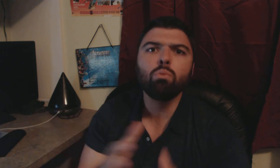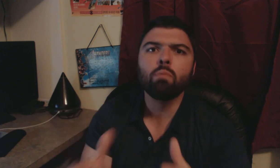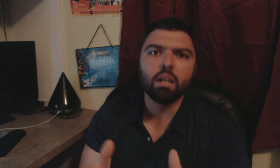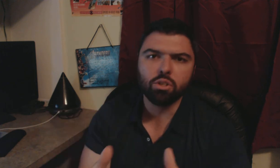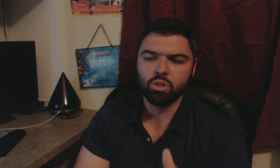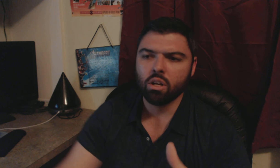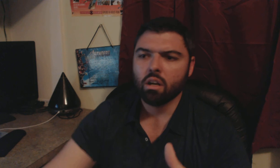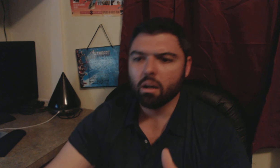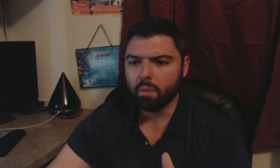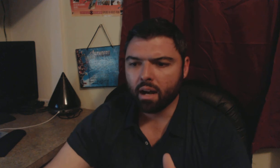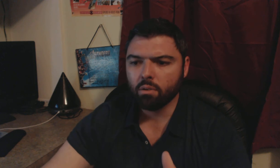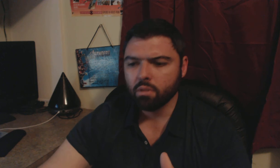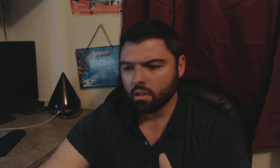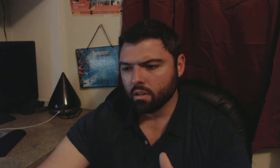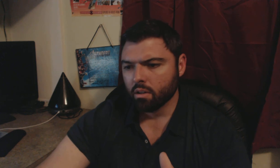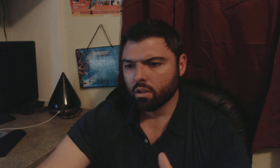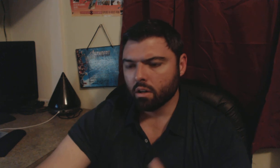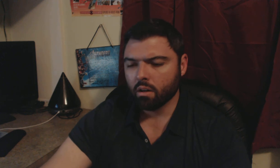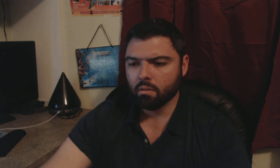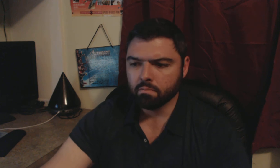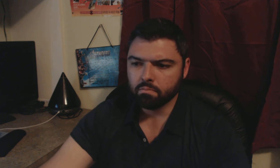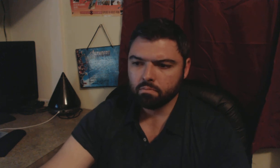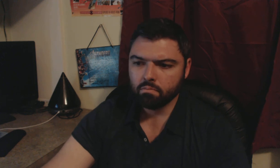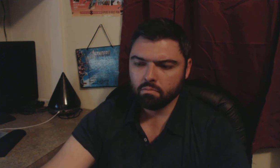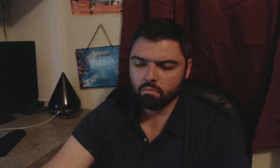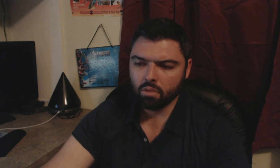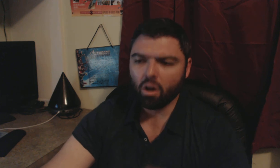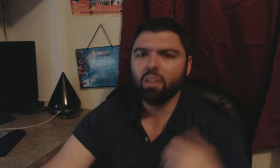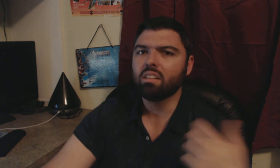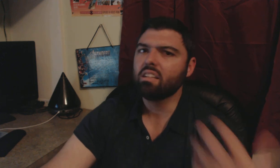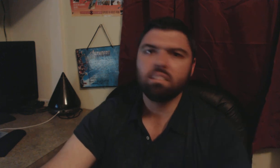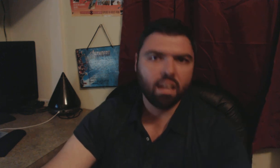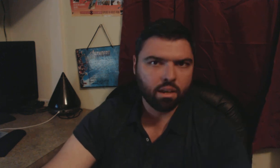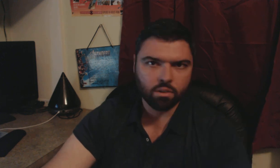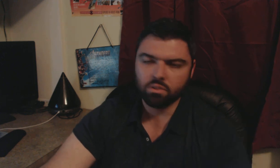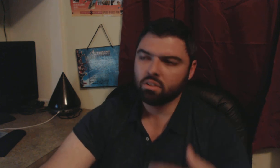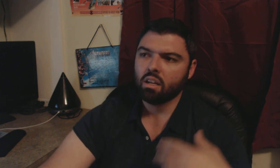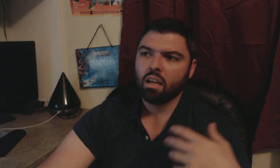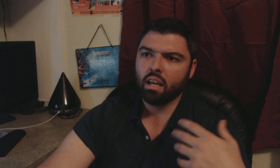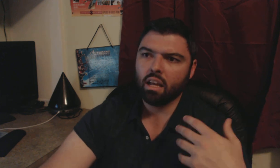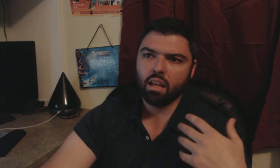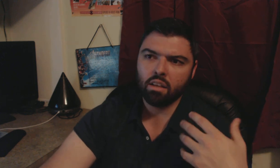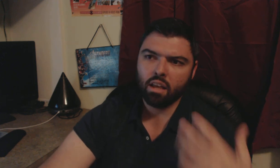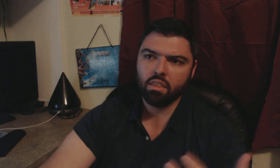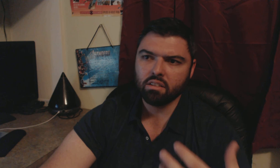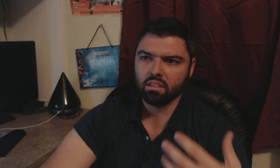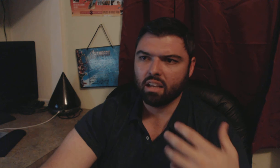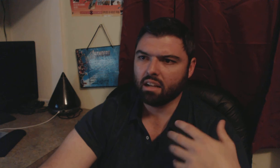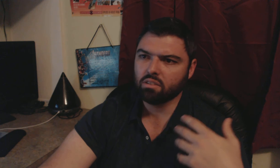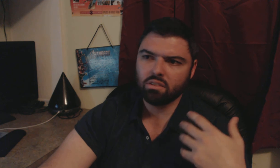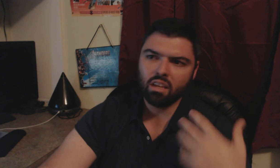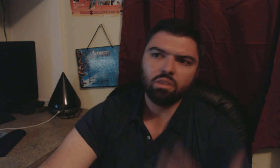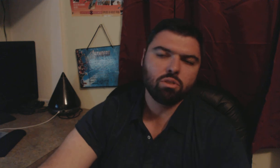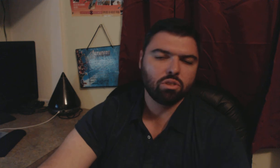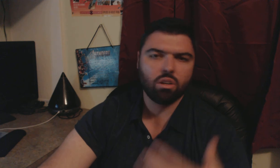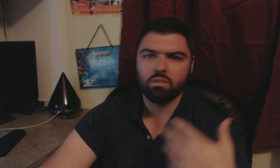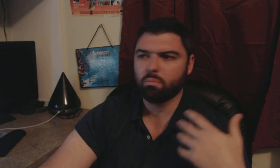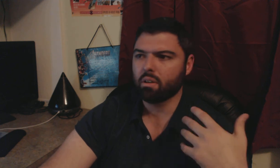too much about um all the details and things like that because then you just start to